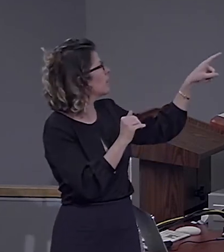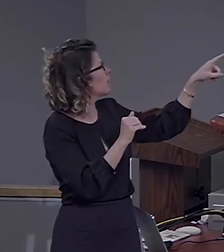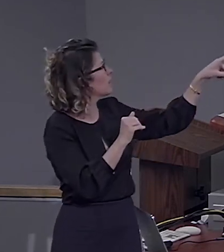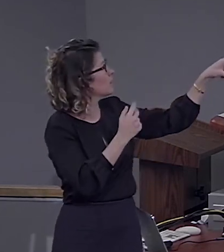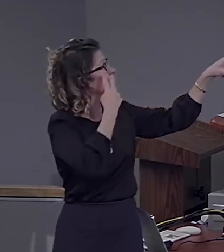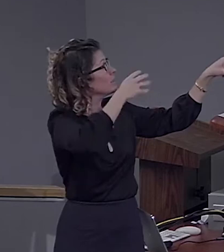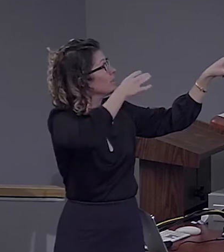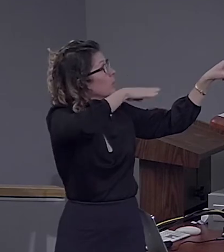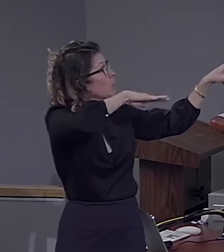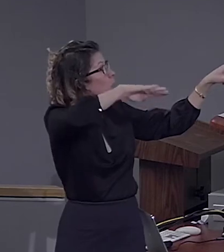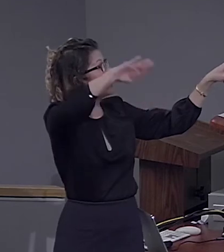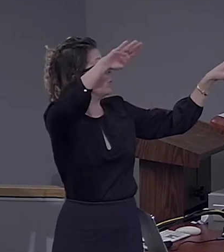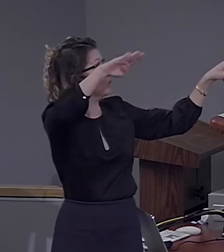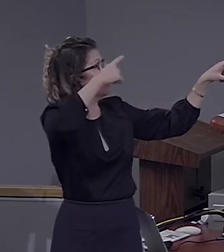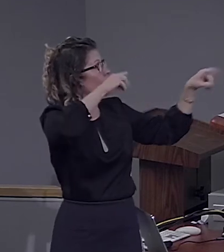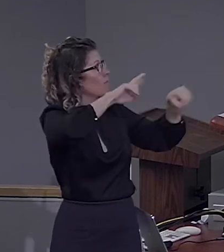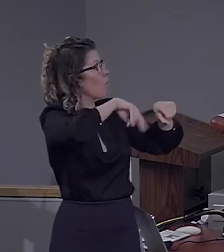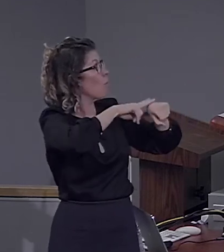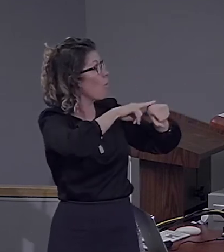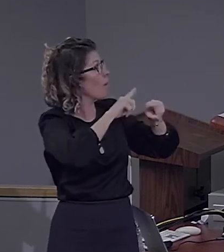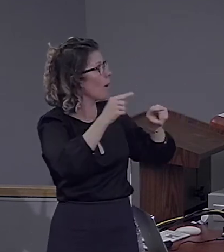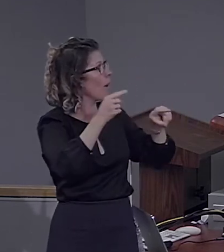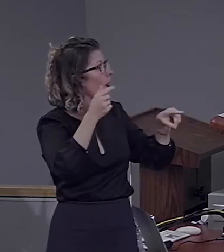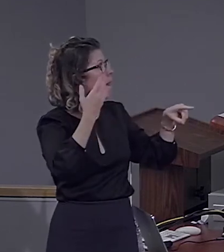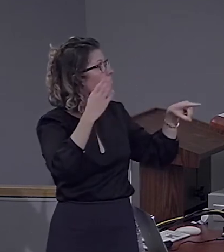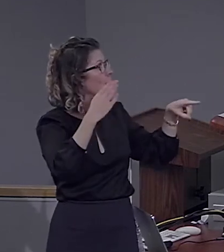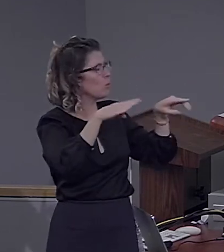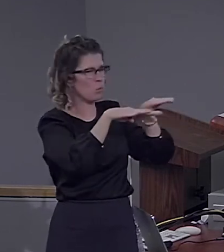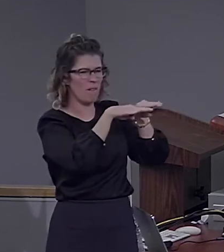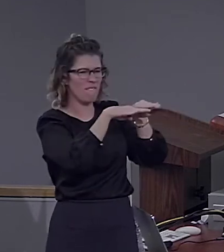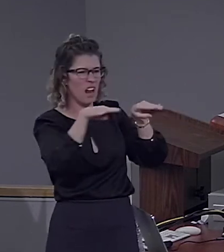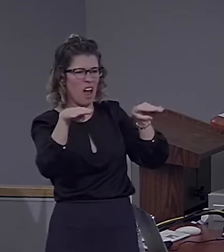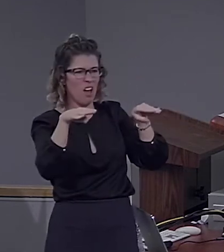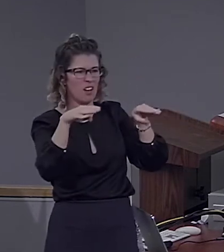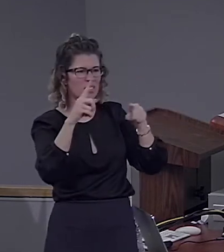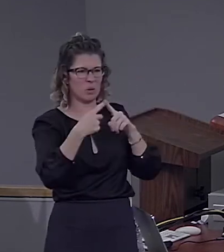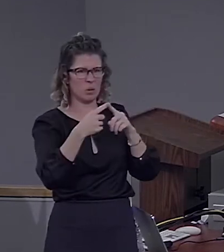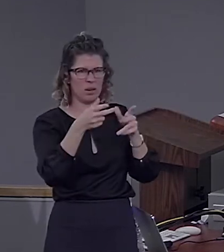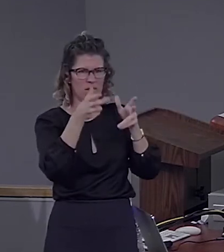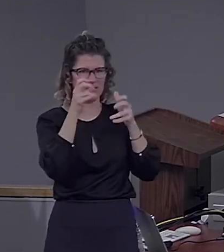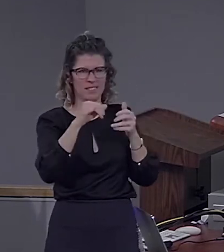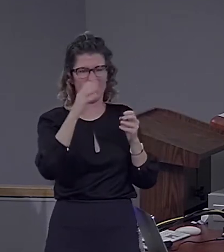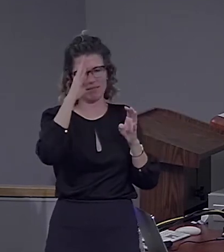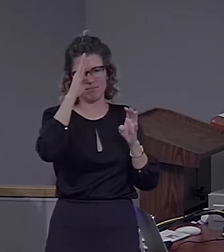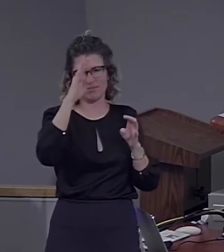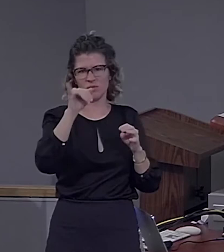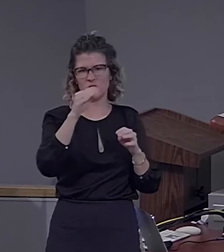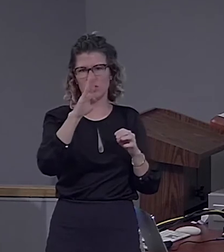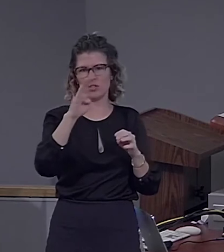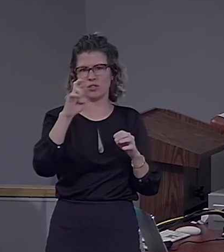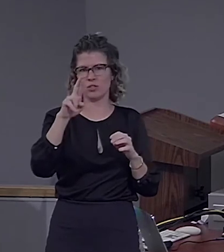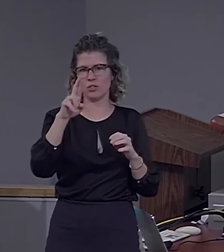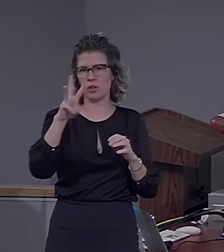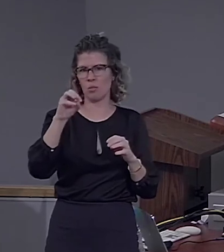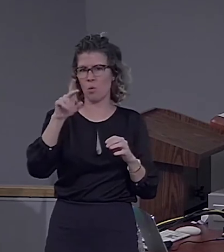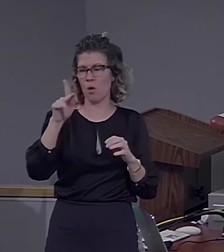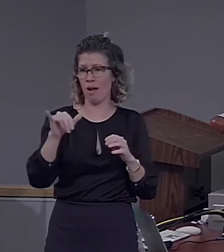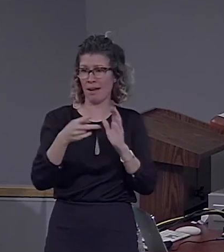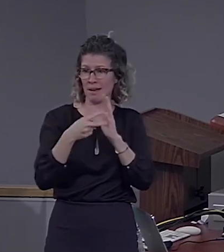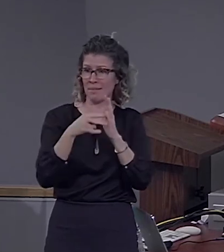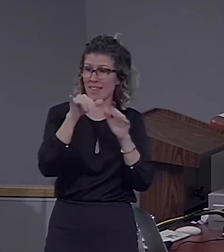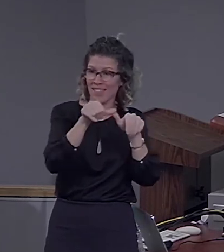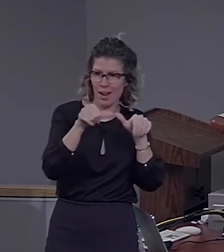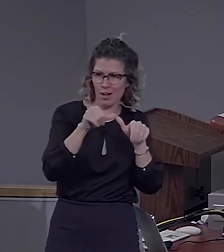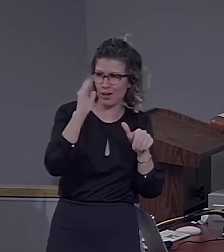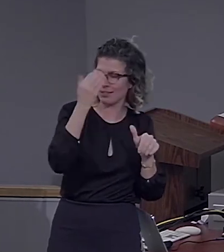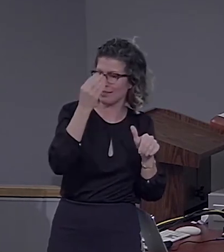normal sentences, but remains completely flat with this jabber-walking stimuli. So, this area does not care about syntax.